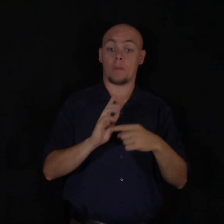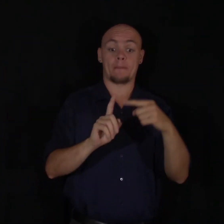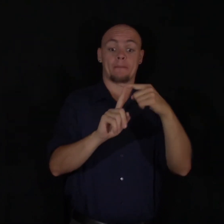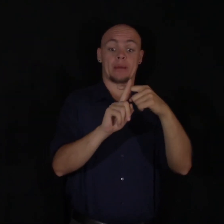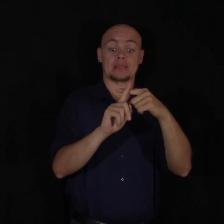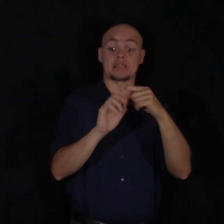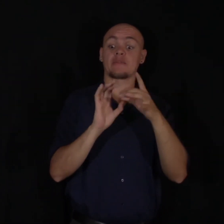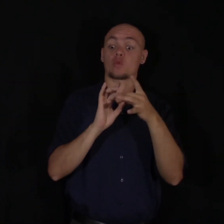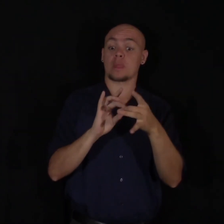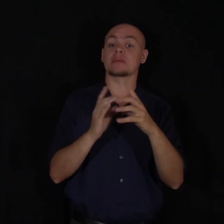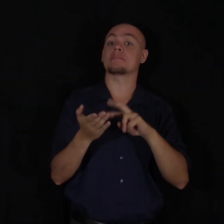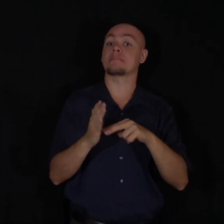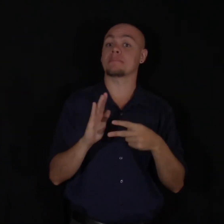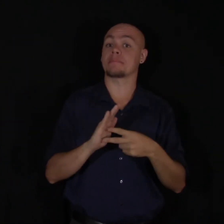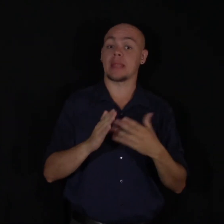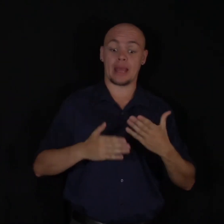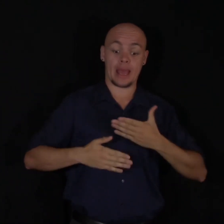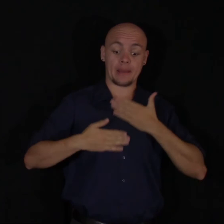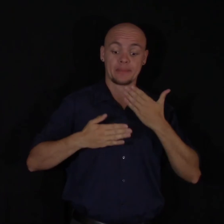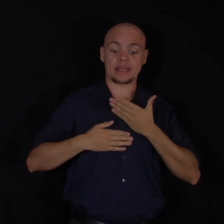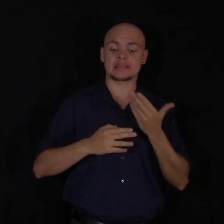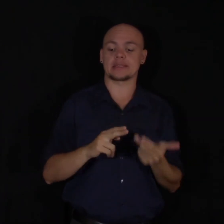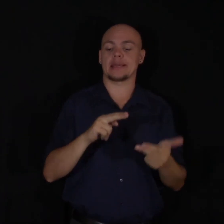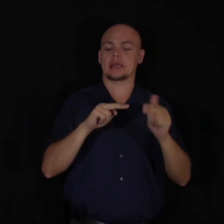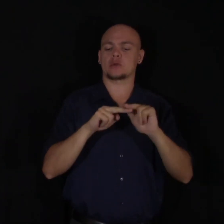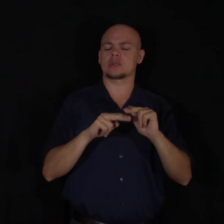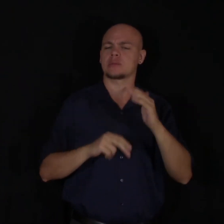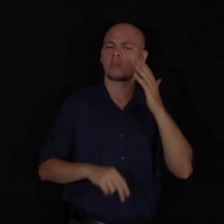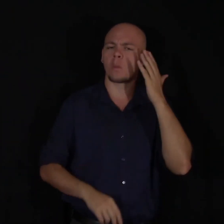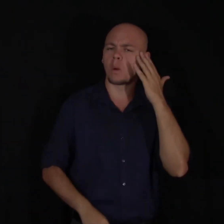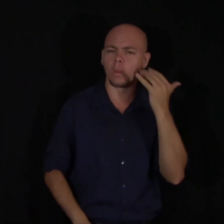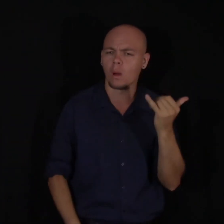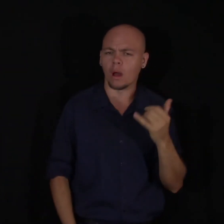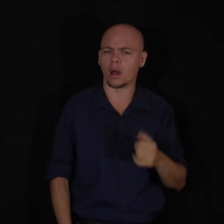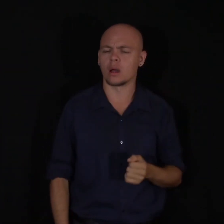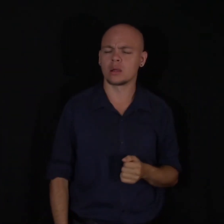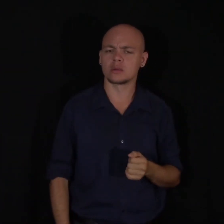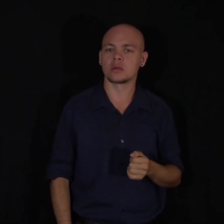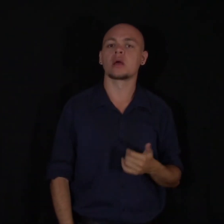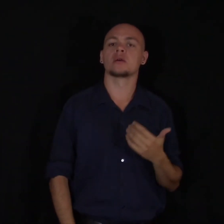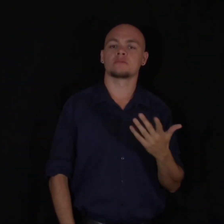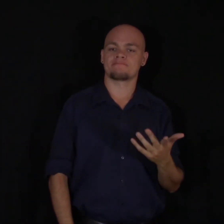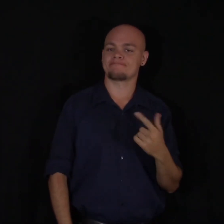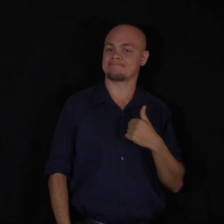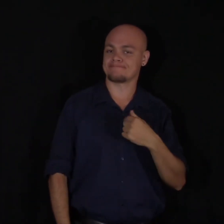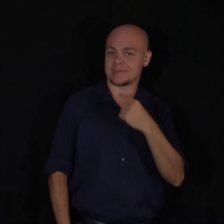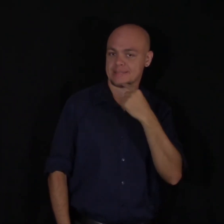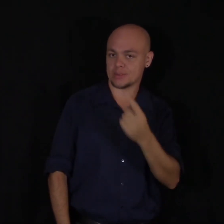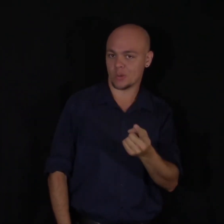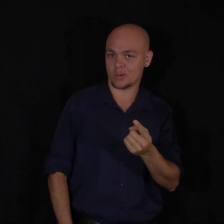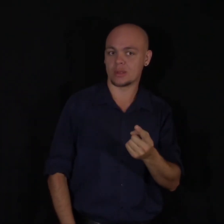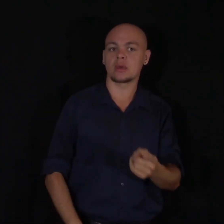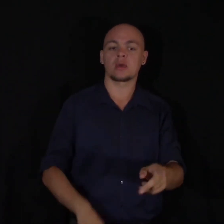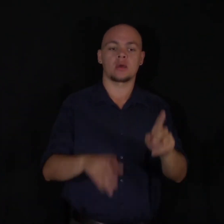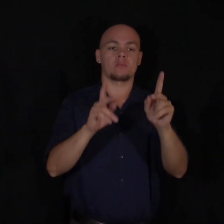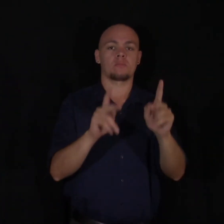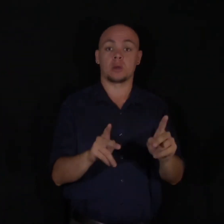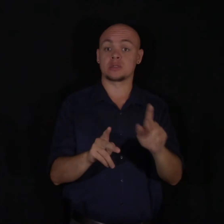positive relationships increase happiness. But why? Well, as I said, it allows you someone to